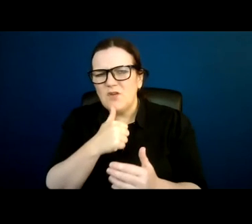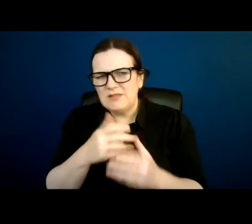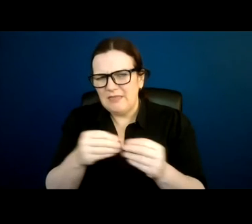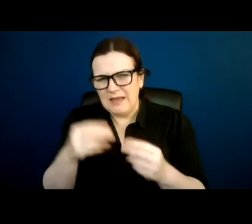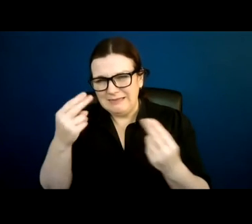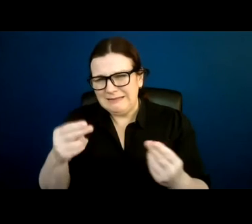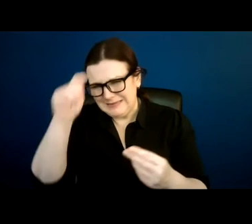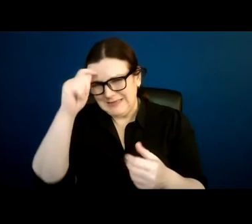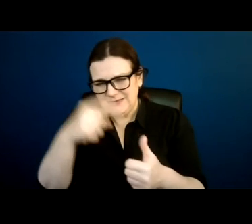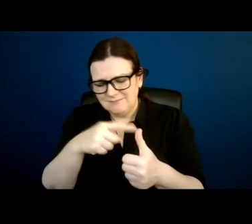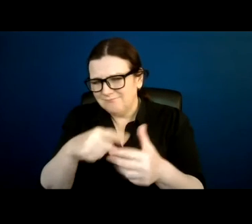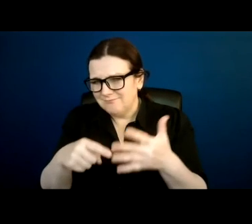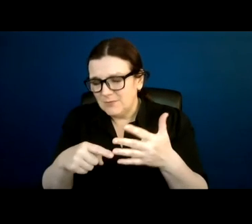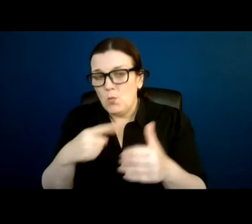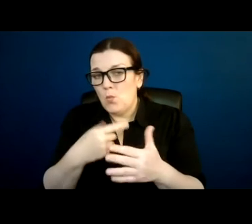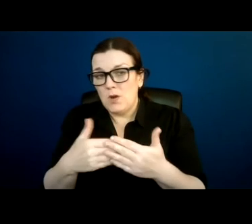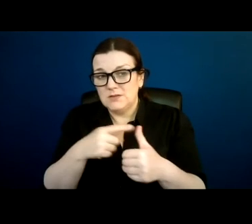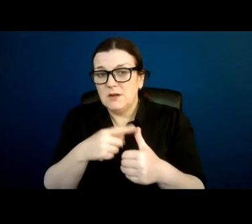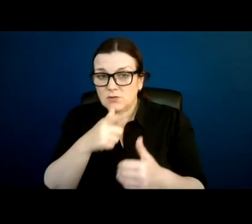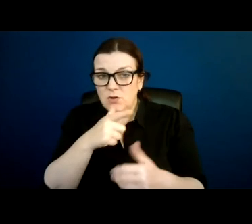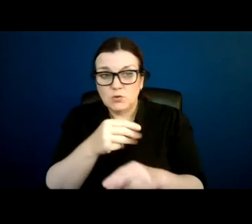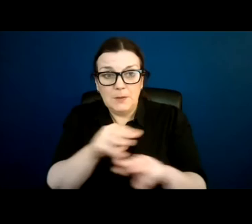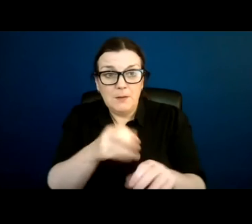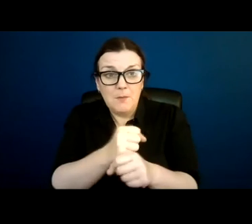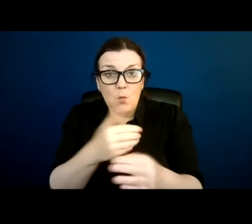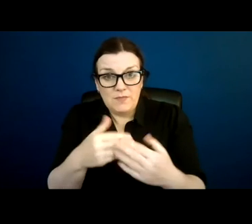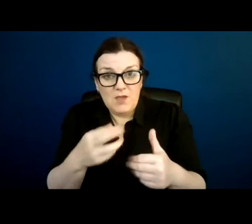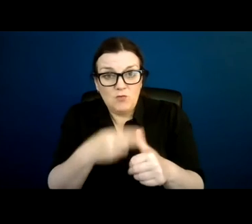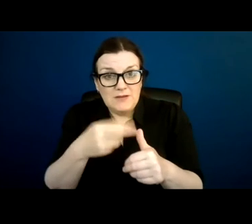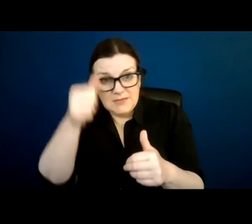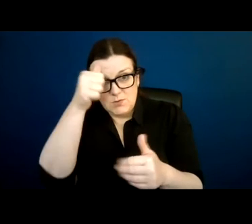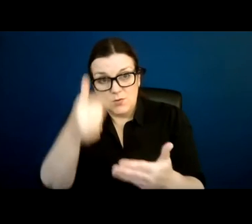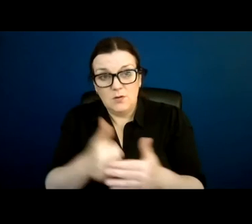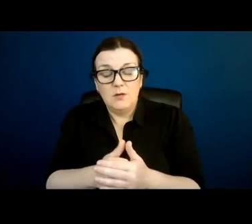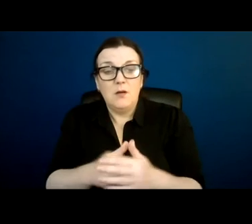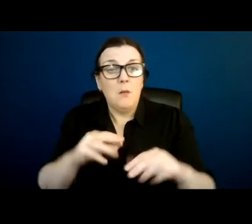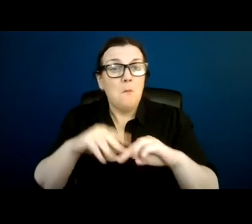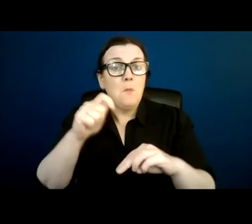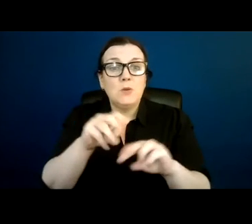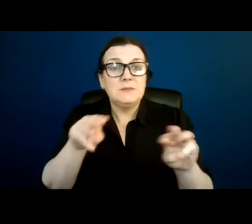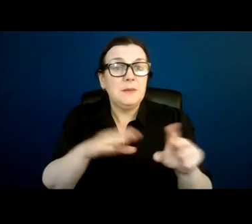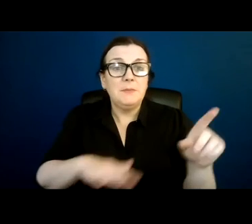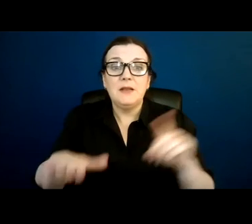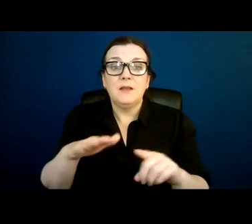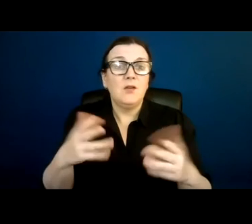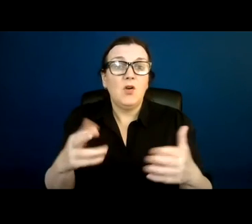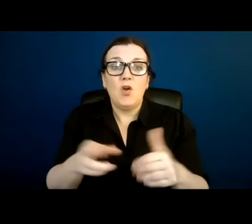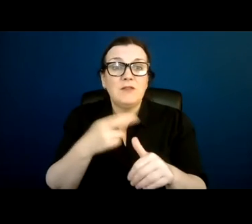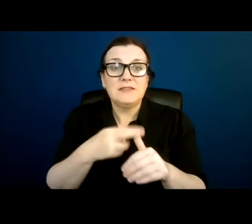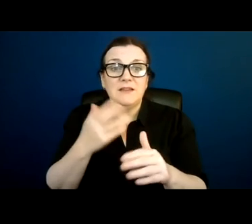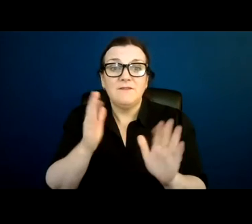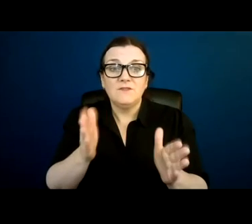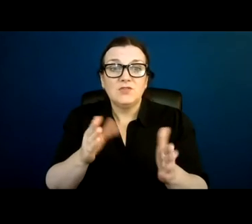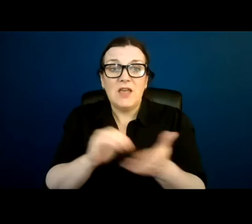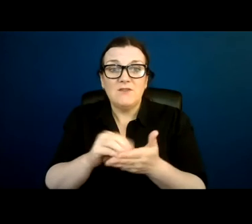is talk to people about what they already know. The vast, vast majority of people have already engaged in supported